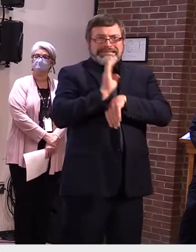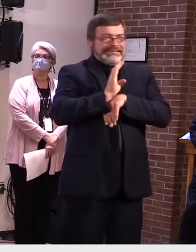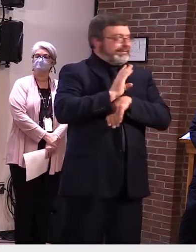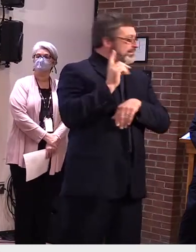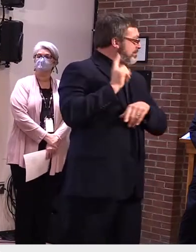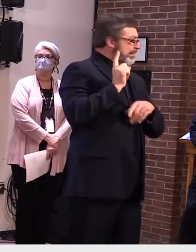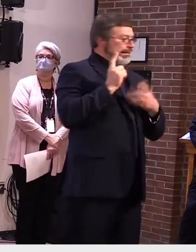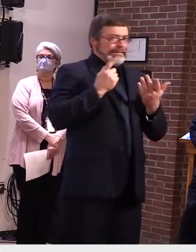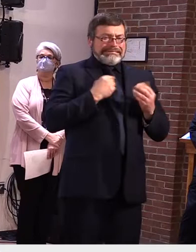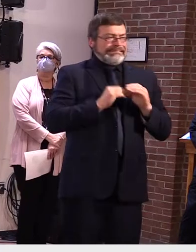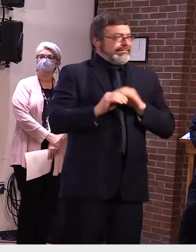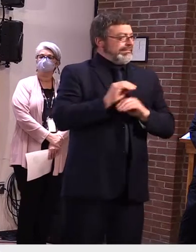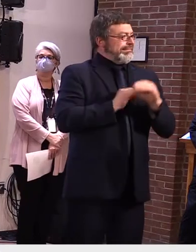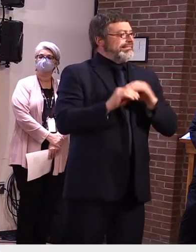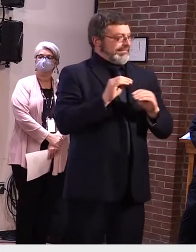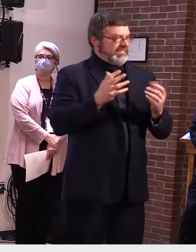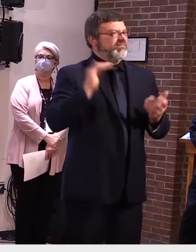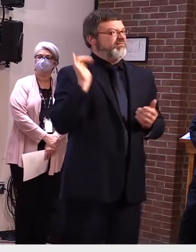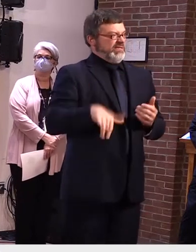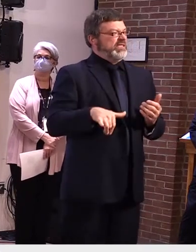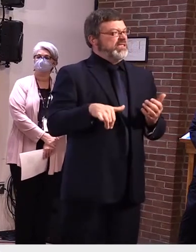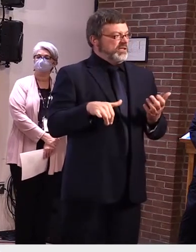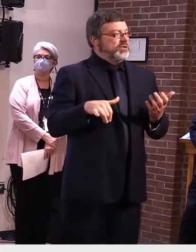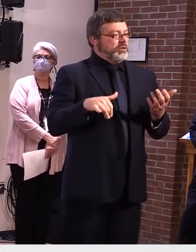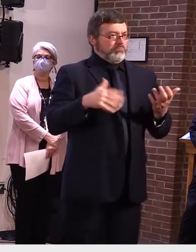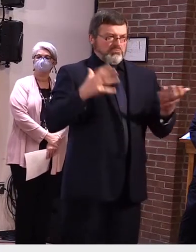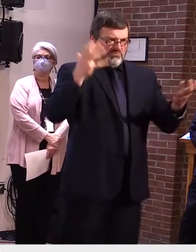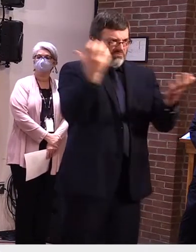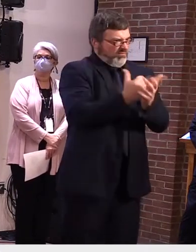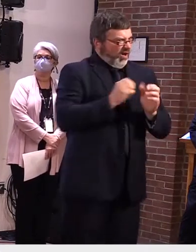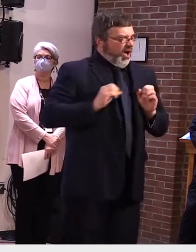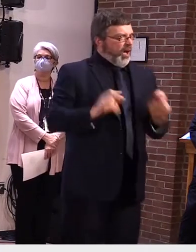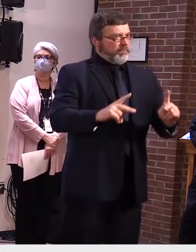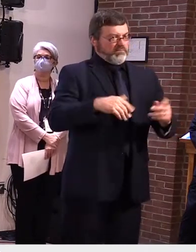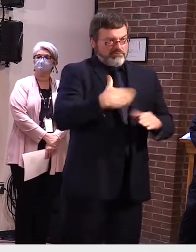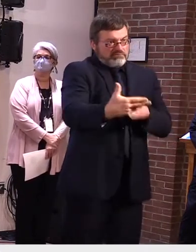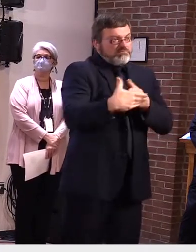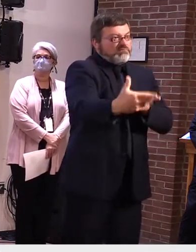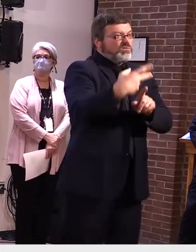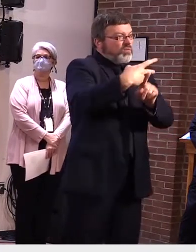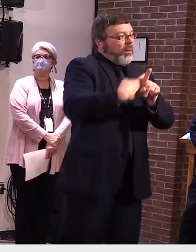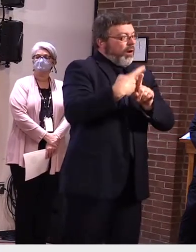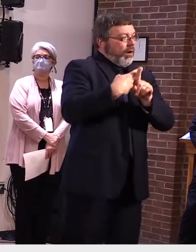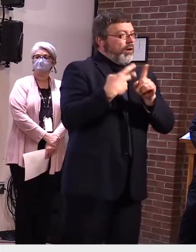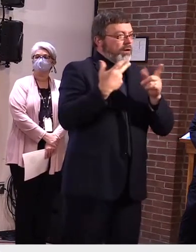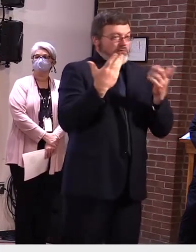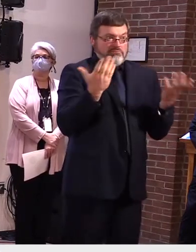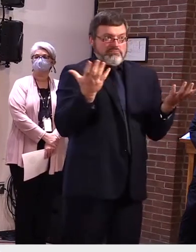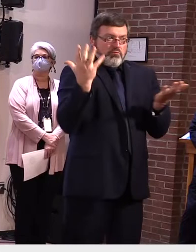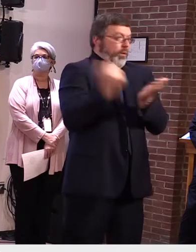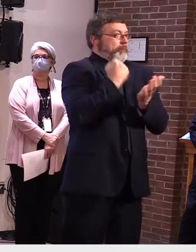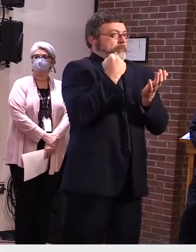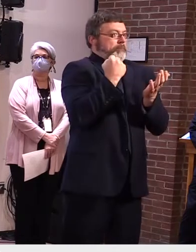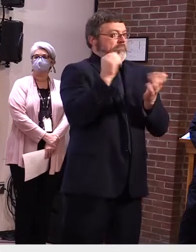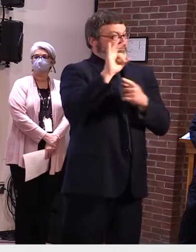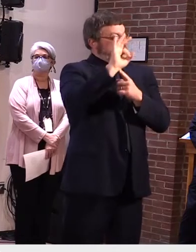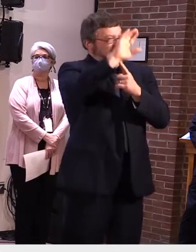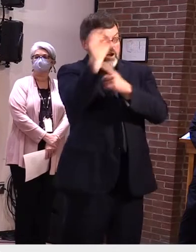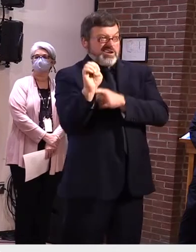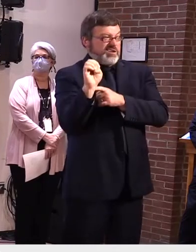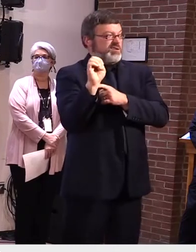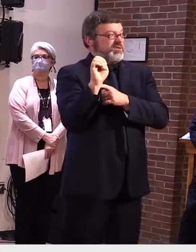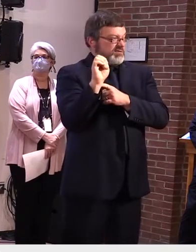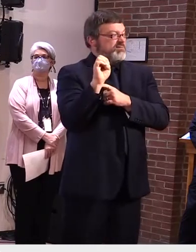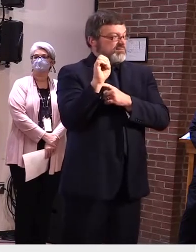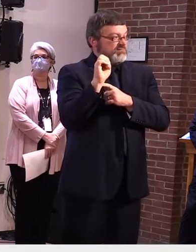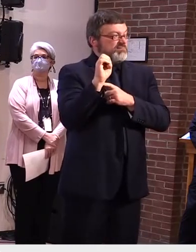closing. This opportunity is for you. To those of you who have been struggling to find your bearings during